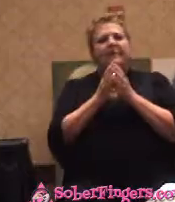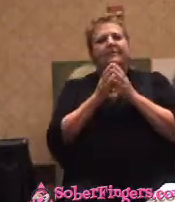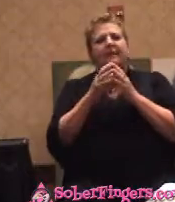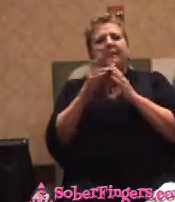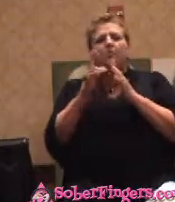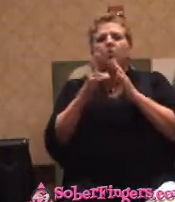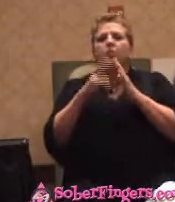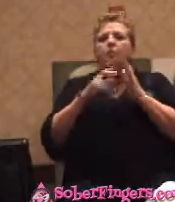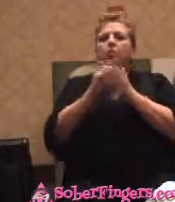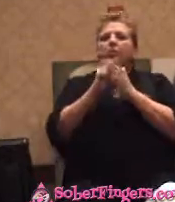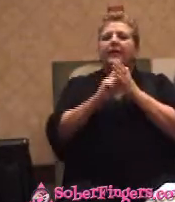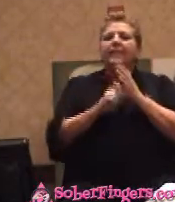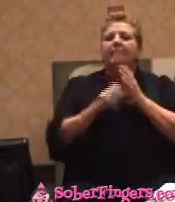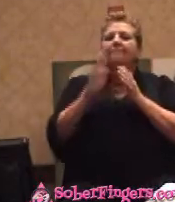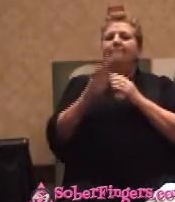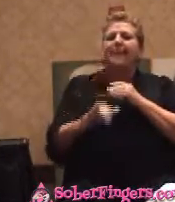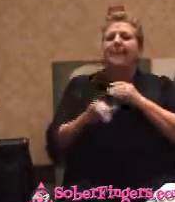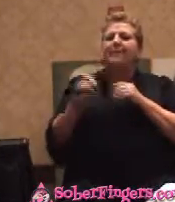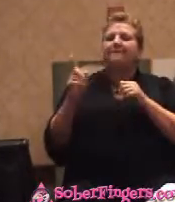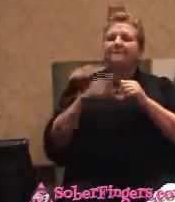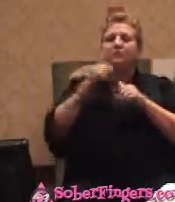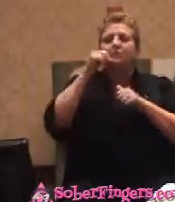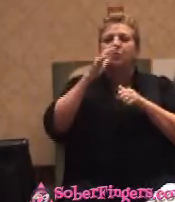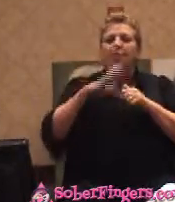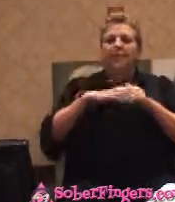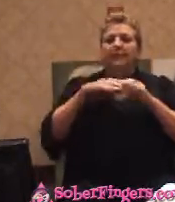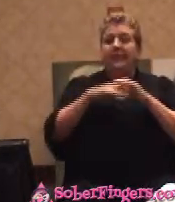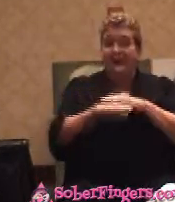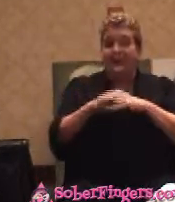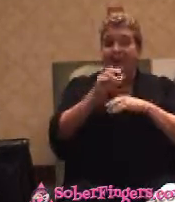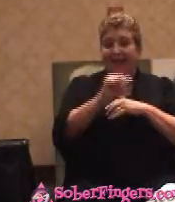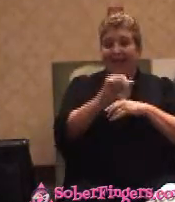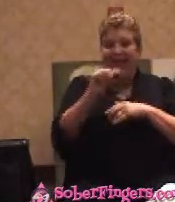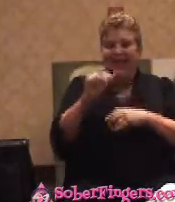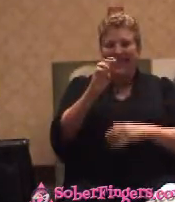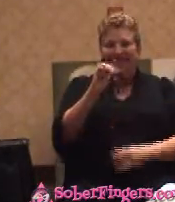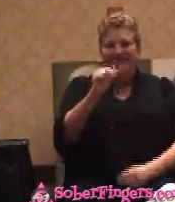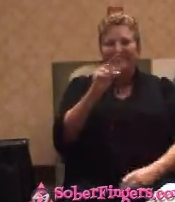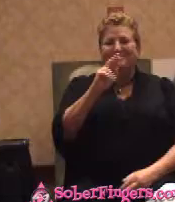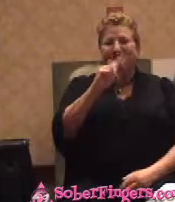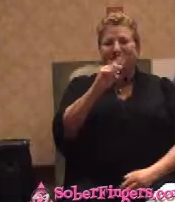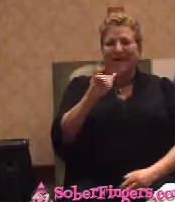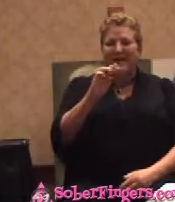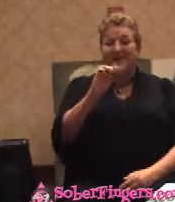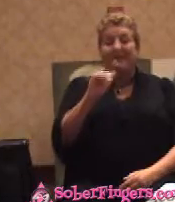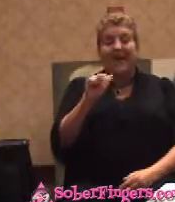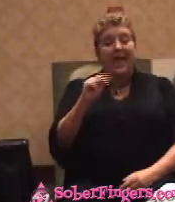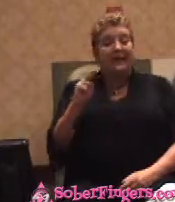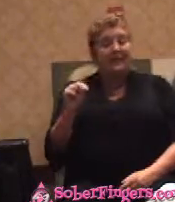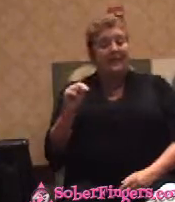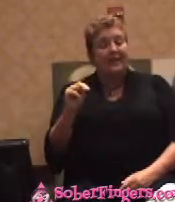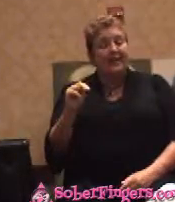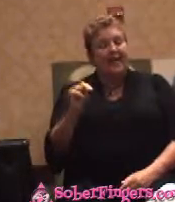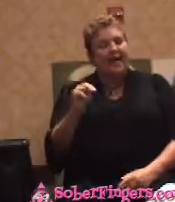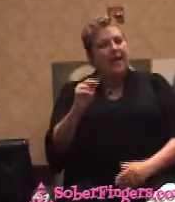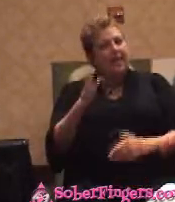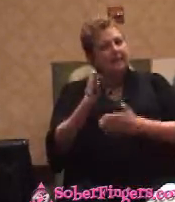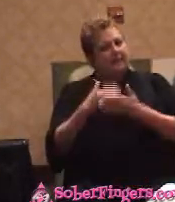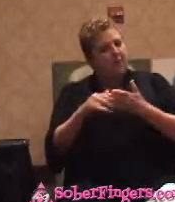-Anon trap closed. She said, There's a section that deals with whether or not you are an alcoholic or not. She said, If you